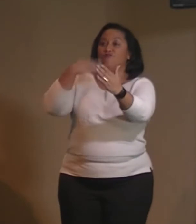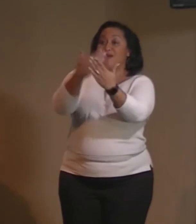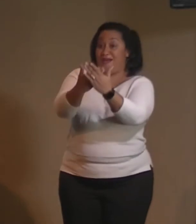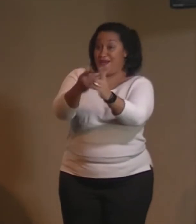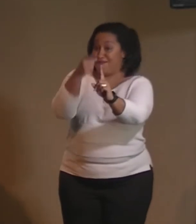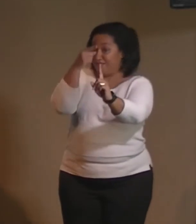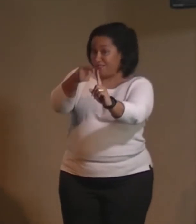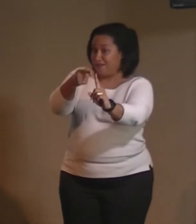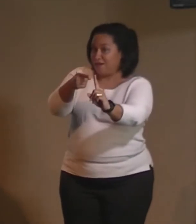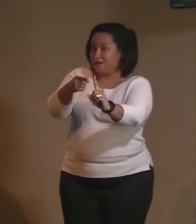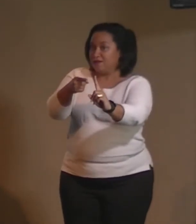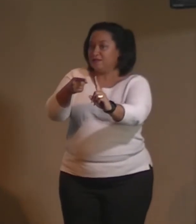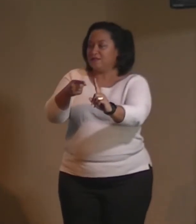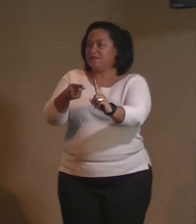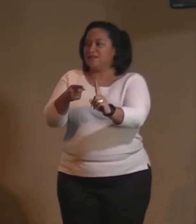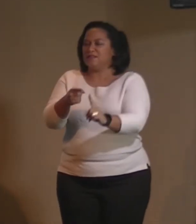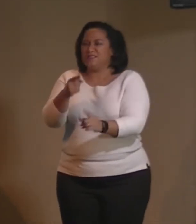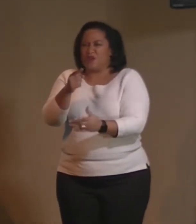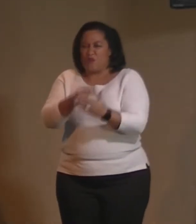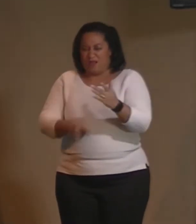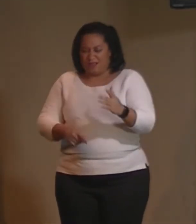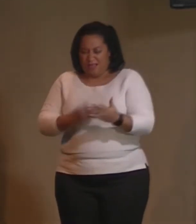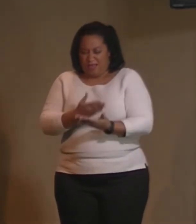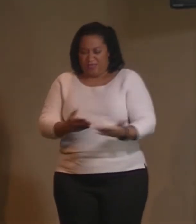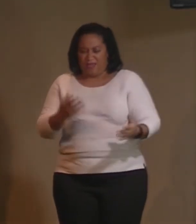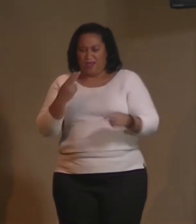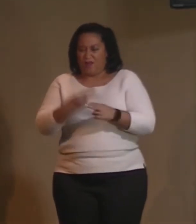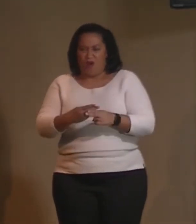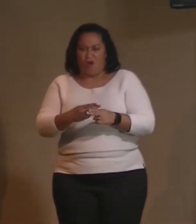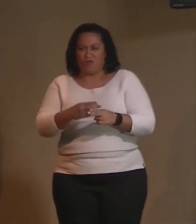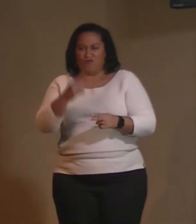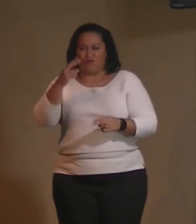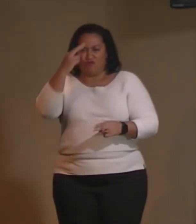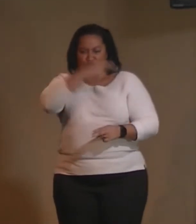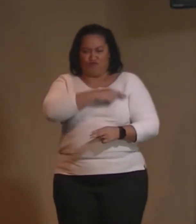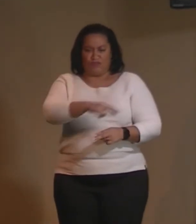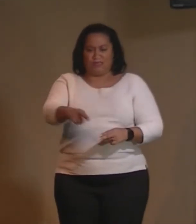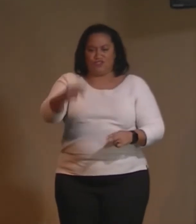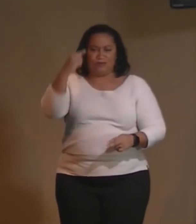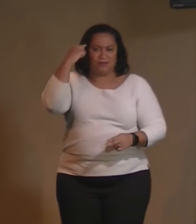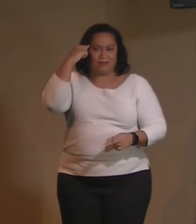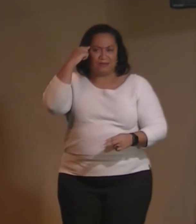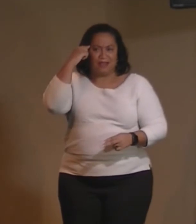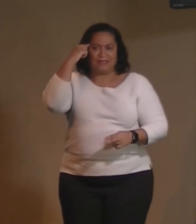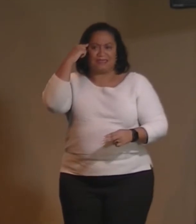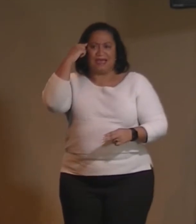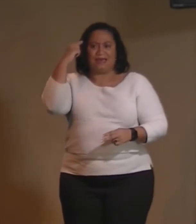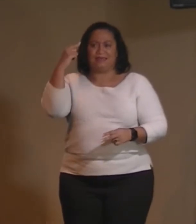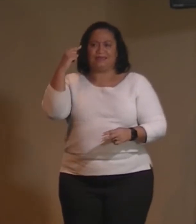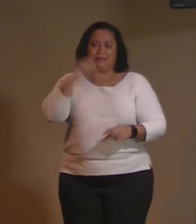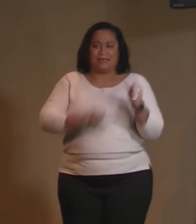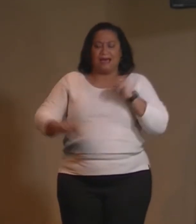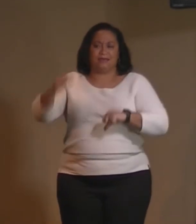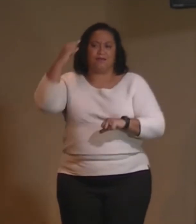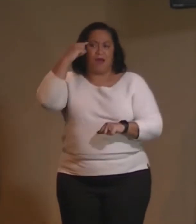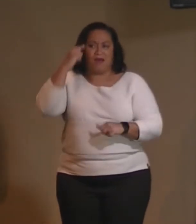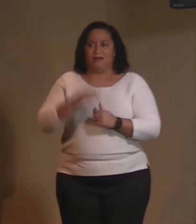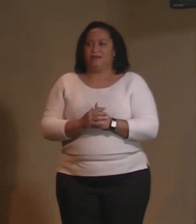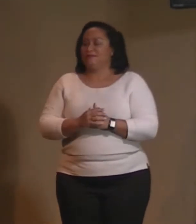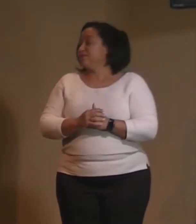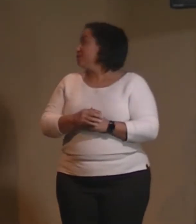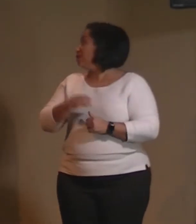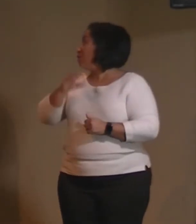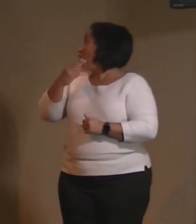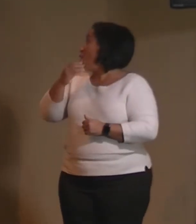religious science, science of mind? Like, what is it? Dr. Holmes said, Because he gave this definition for the teaching.